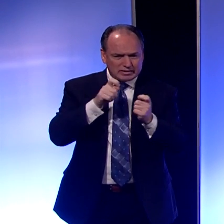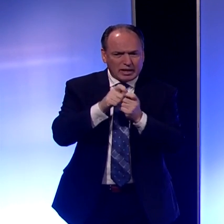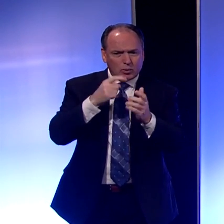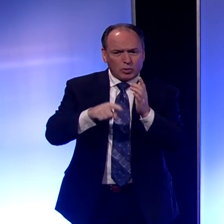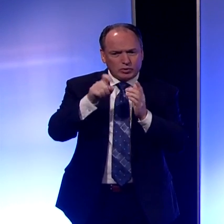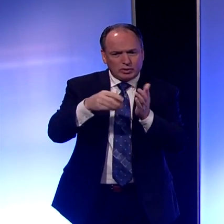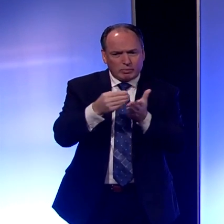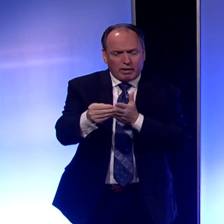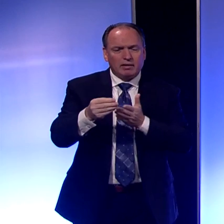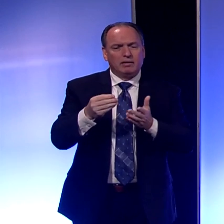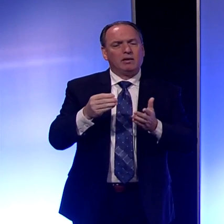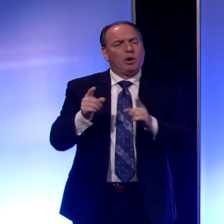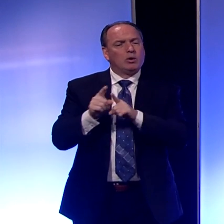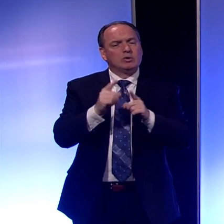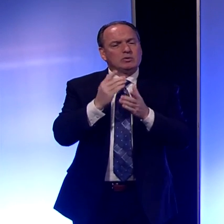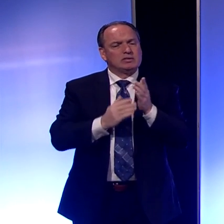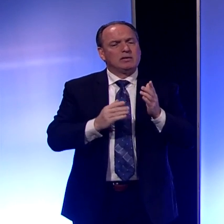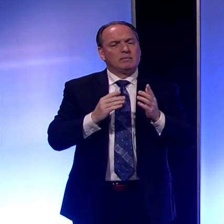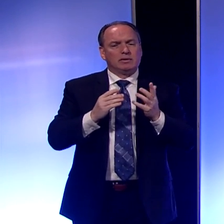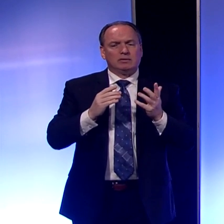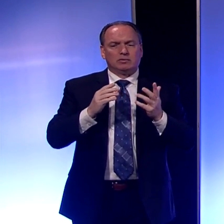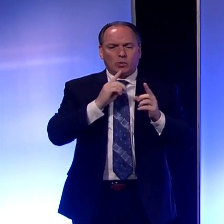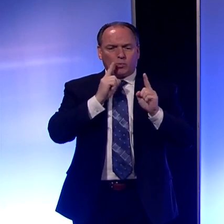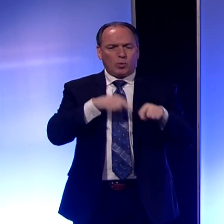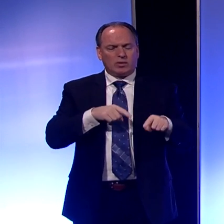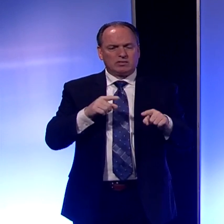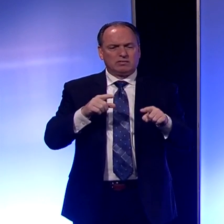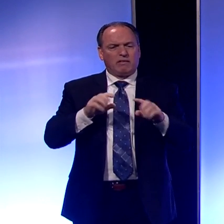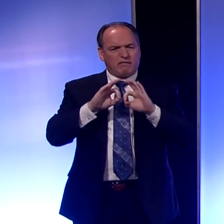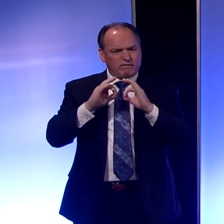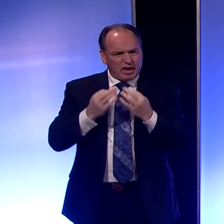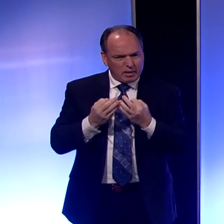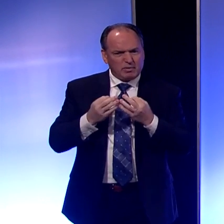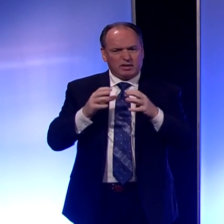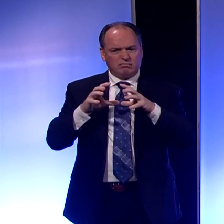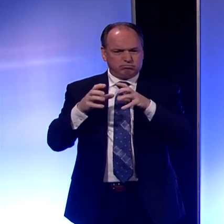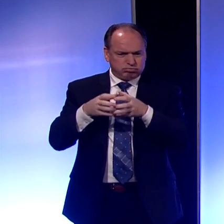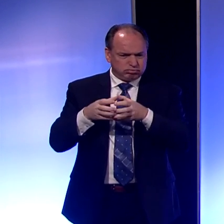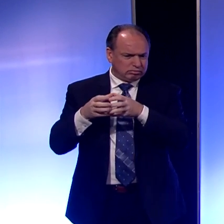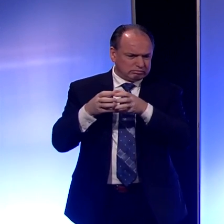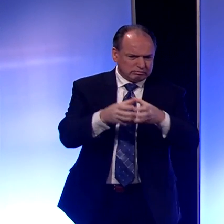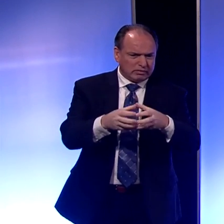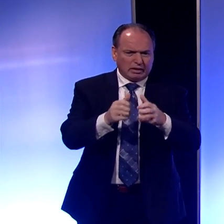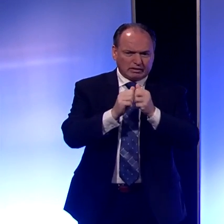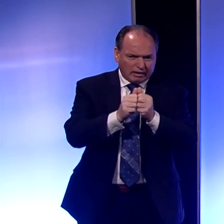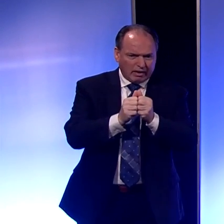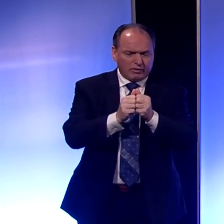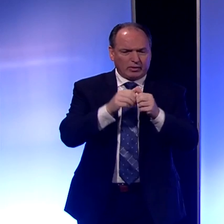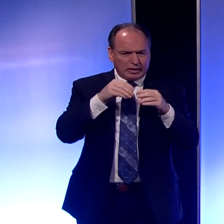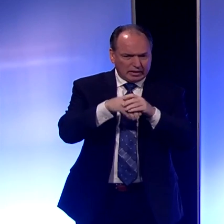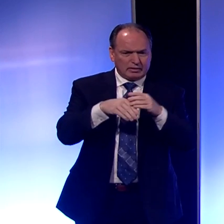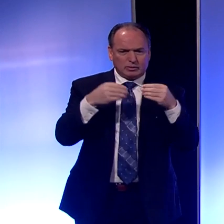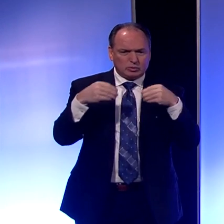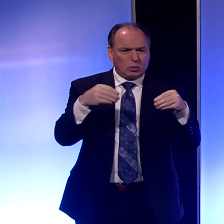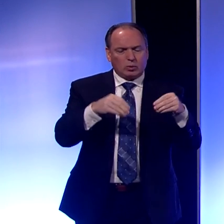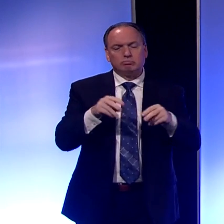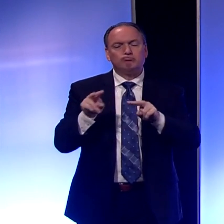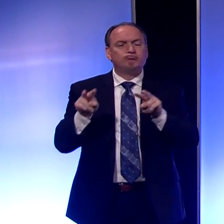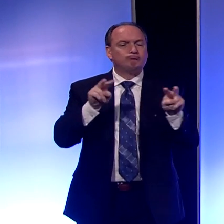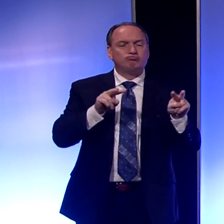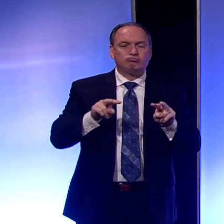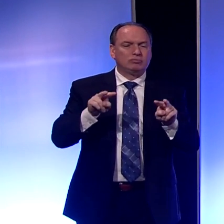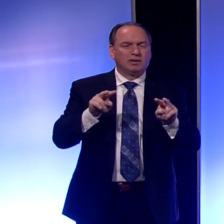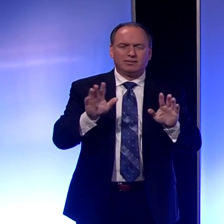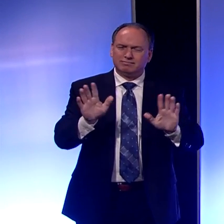families coming in with a large number of people, children maybe, and others, and they're browsing around the stores.